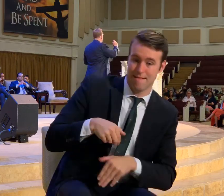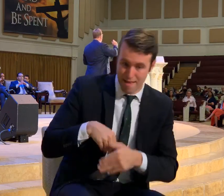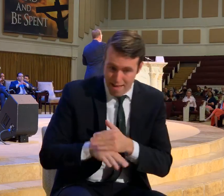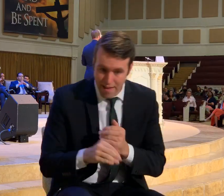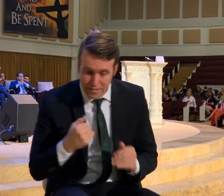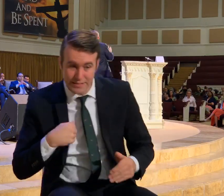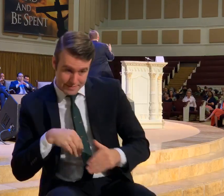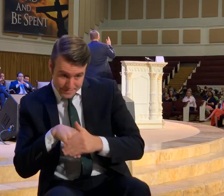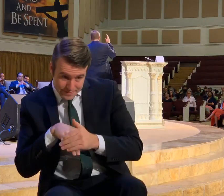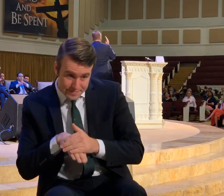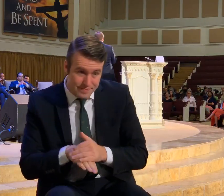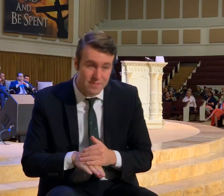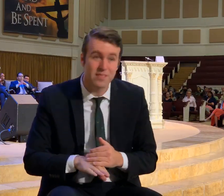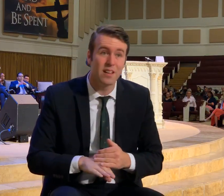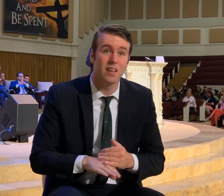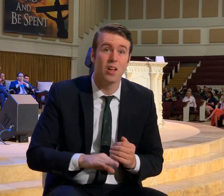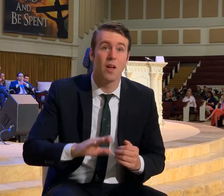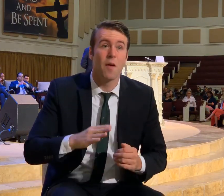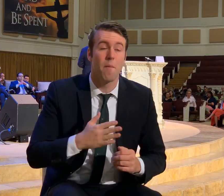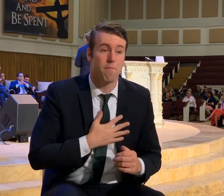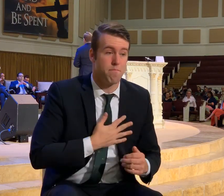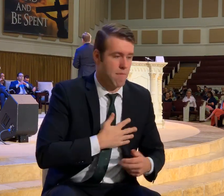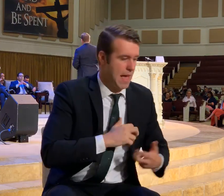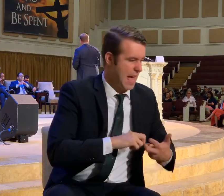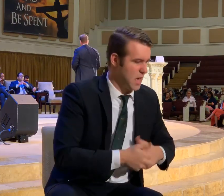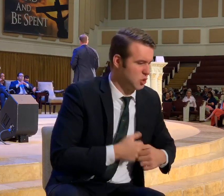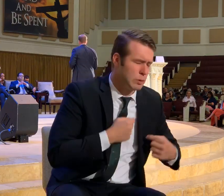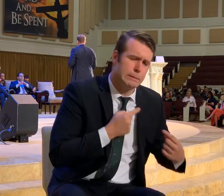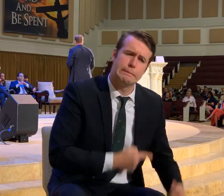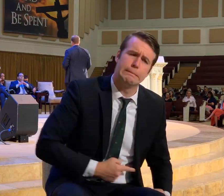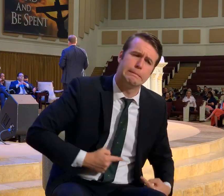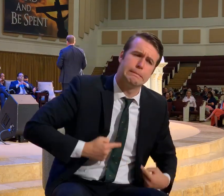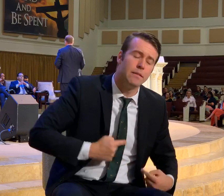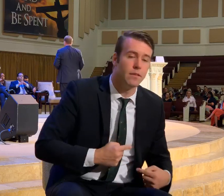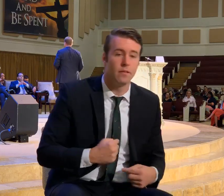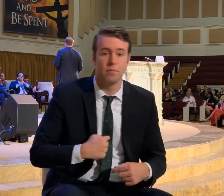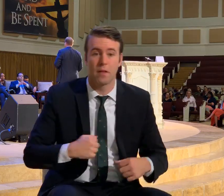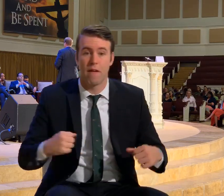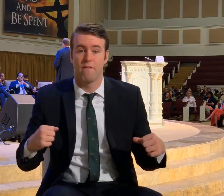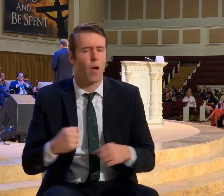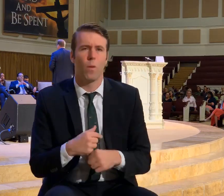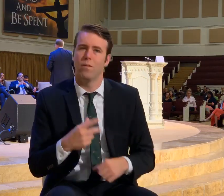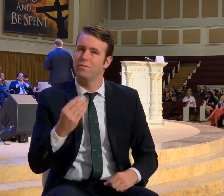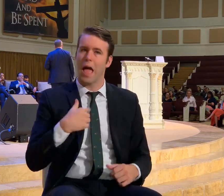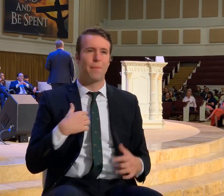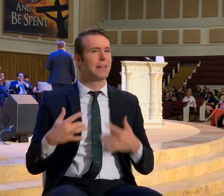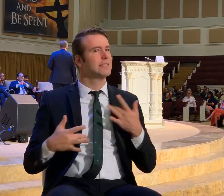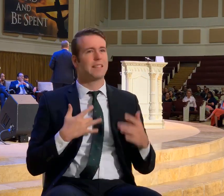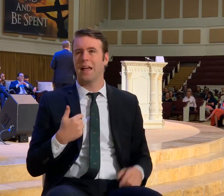Whatever the biggest fight or issue we have. Man I'm excited.